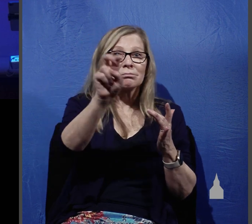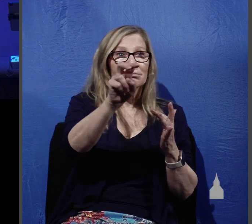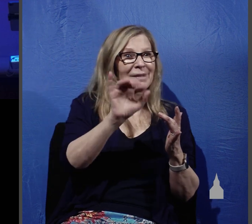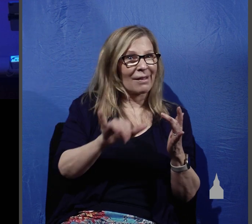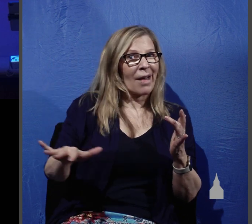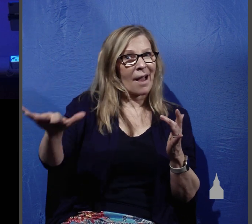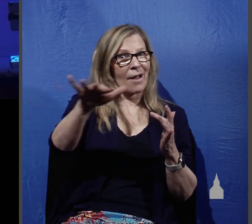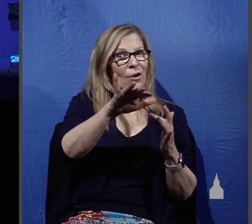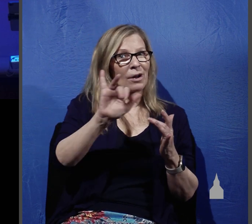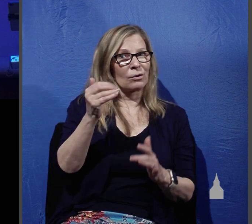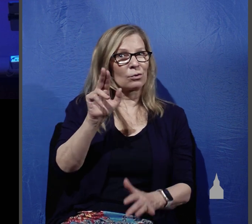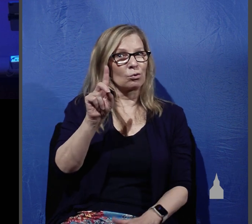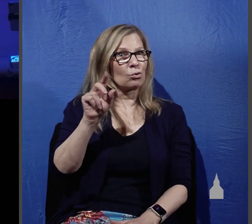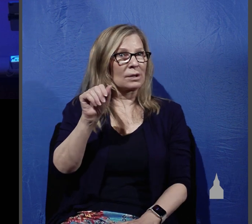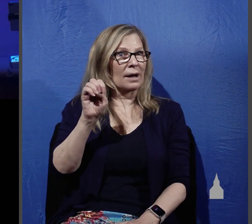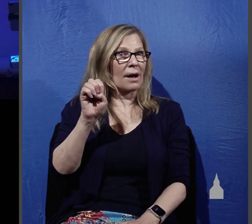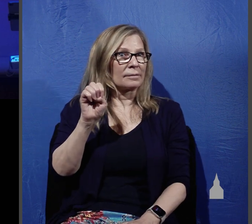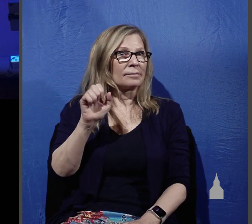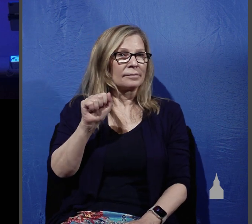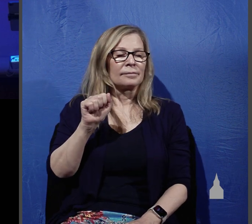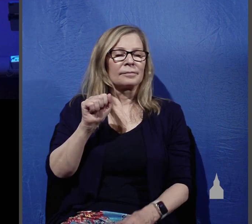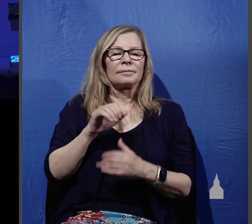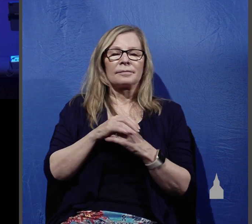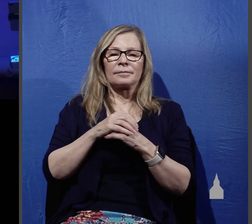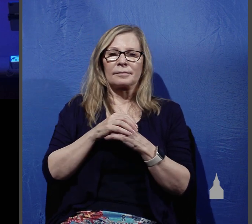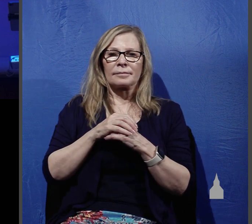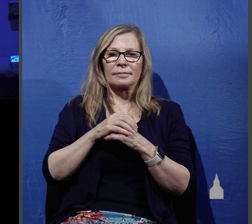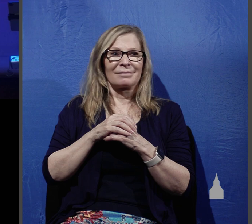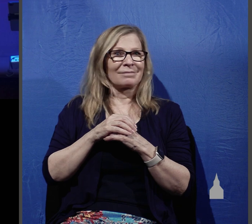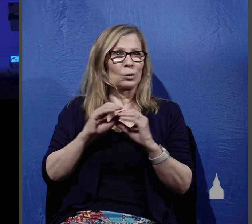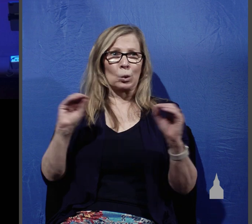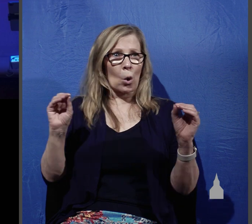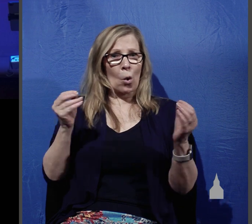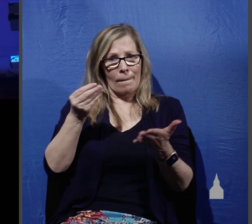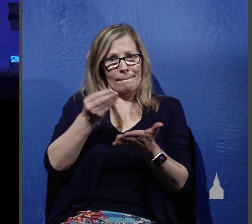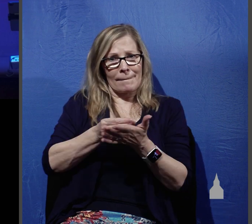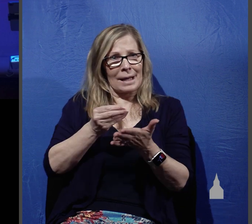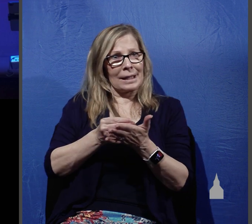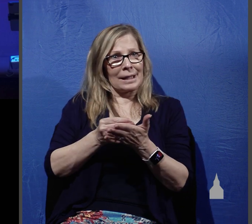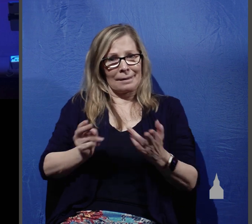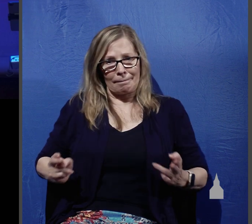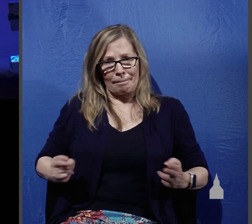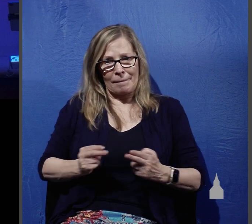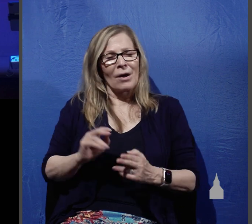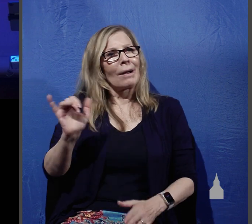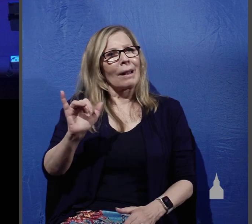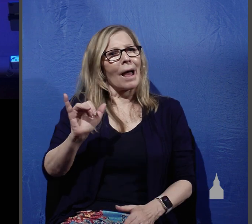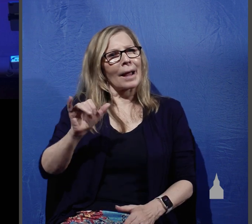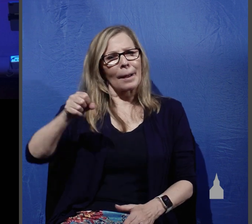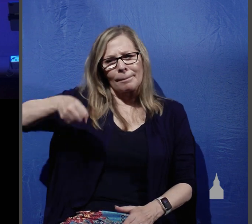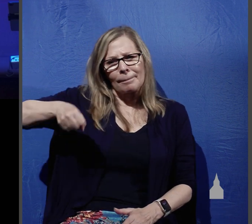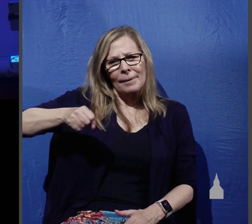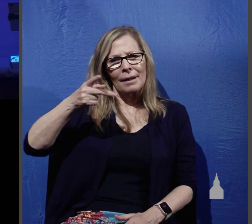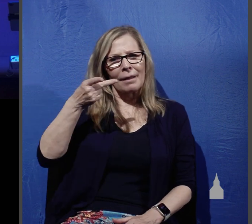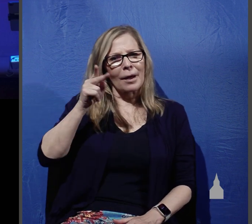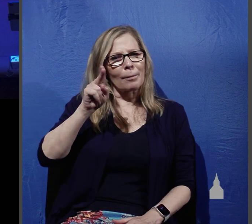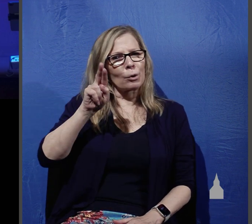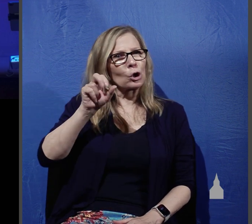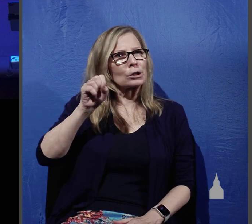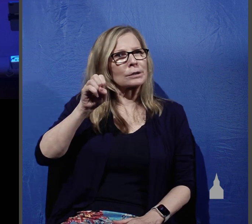Judea specifically the Lord tells them to carry no money belt meaning it was like a purse like what we would have a wallet